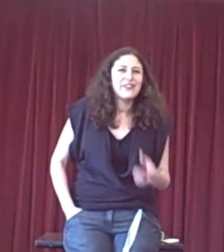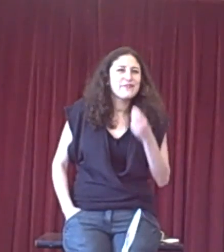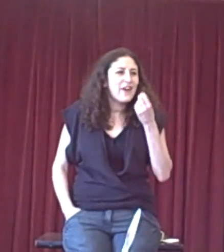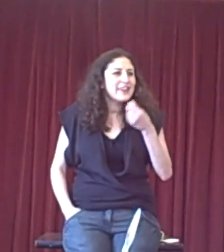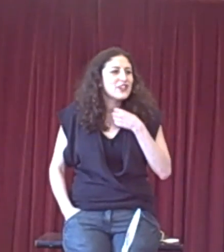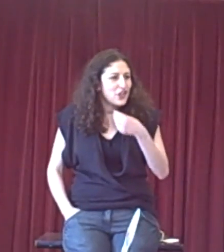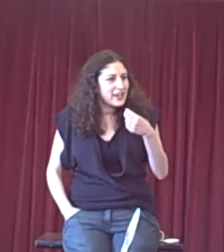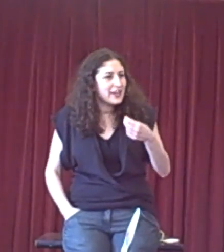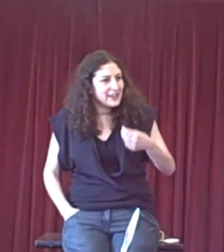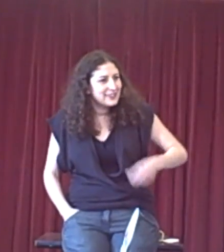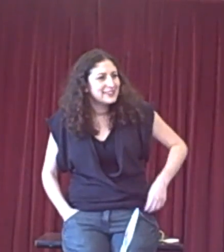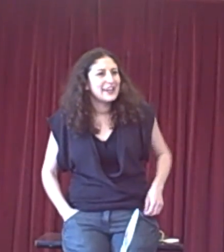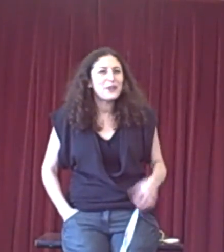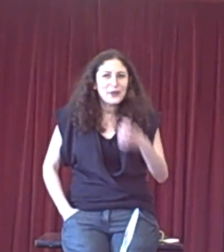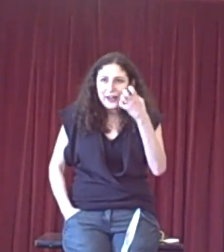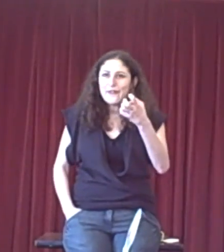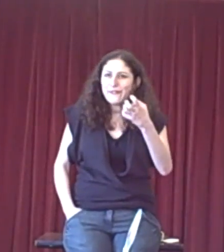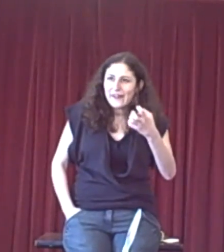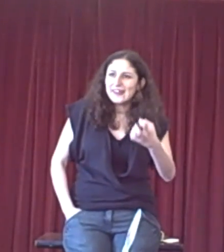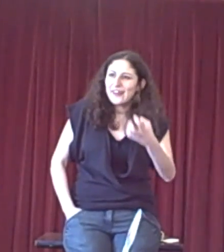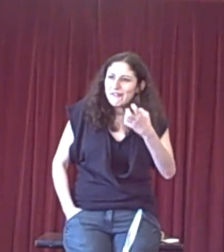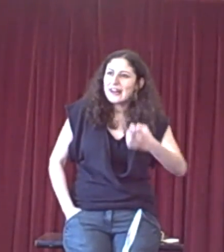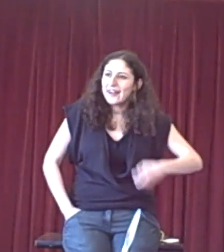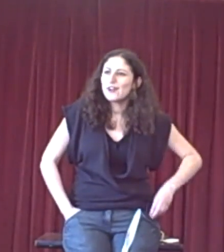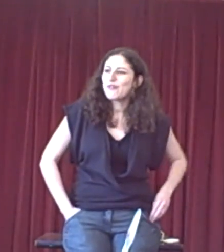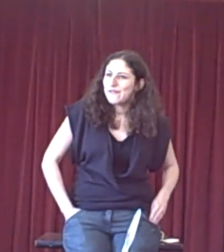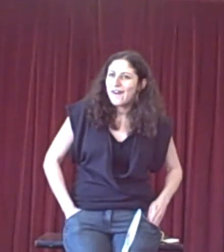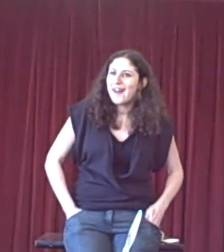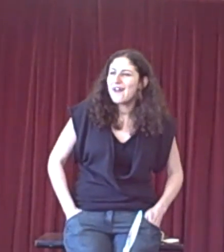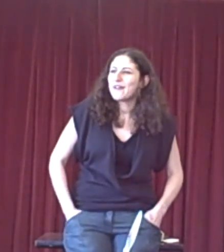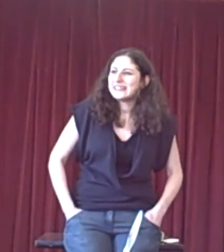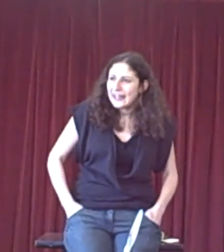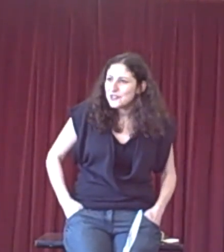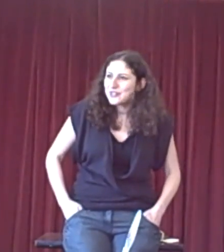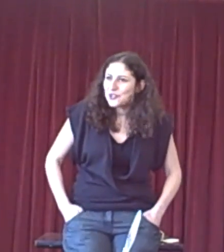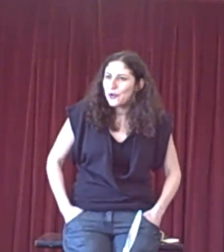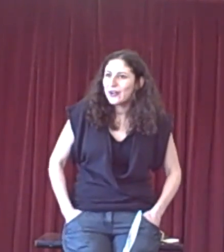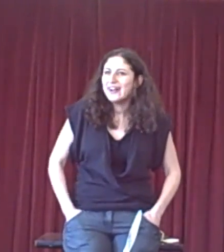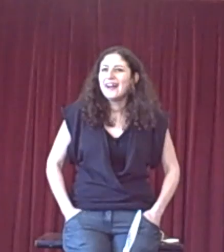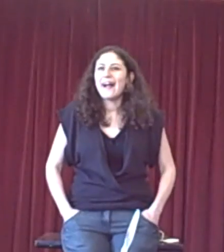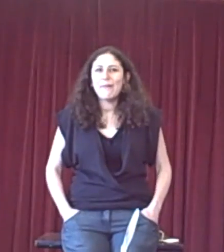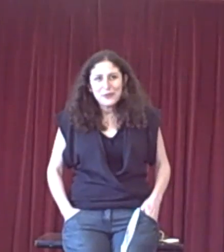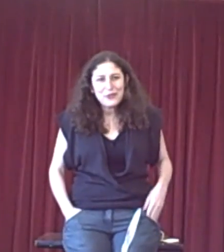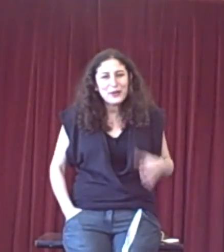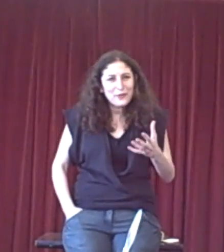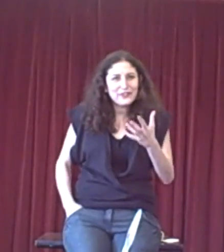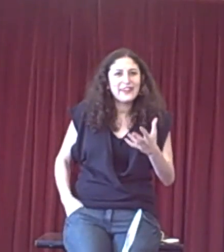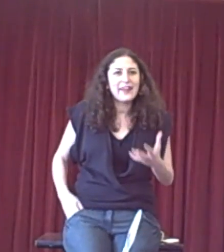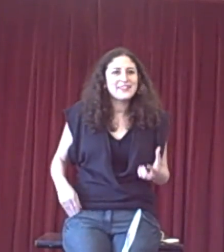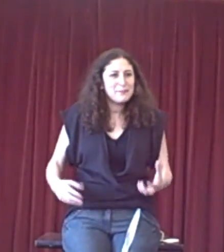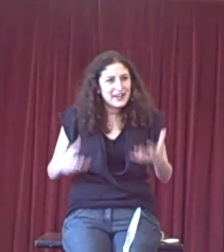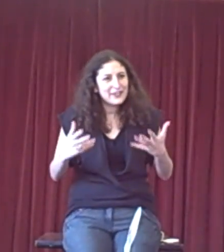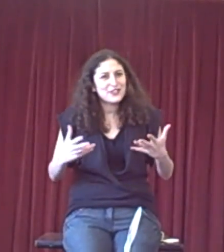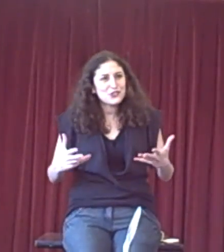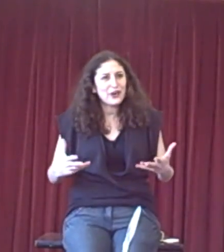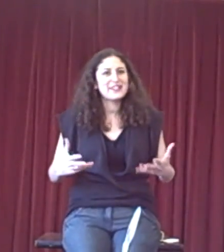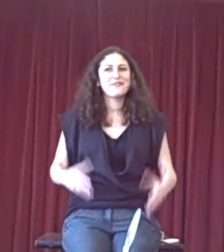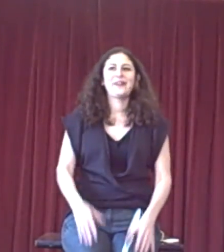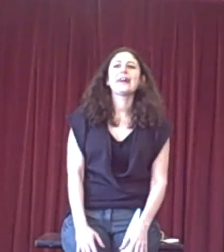to find the jugular and you want to go for it, really like a Rottweiler or a dangerous dog. You really want to be kind of destructive when it